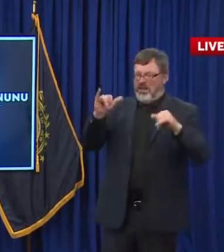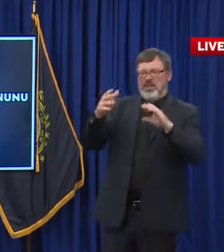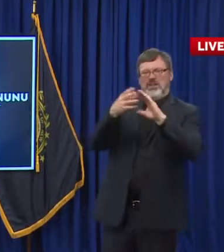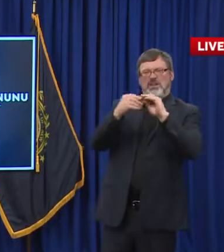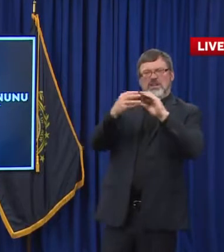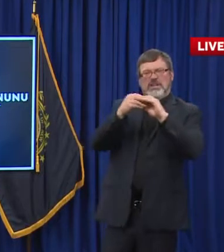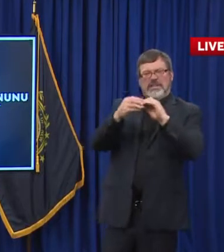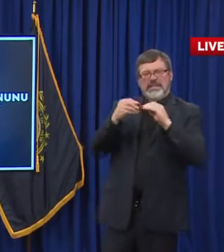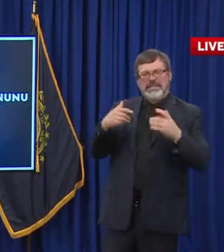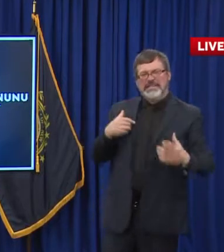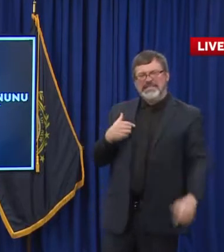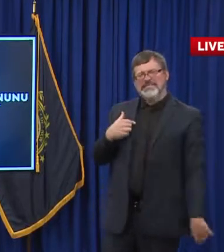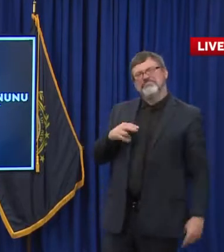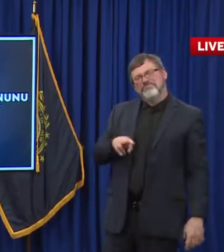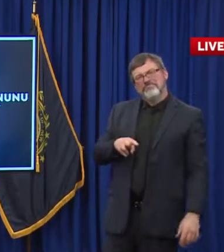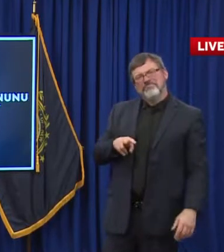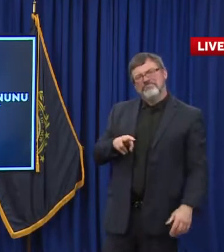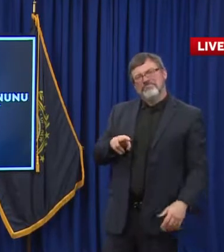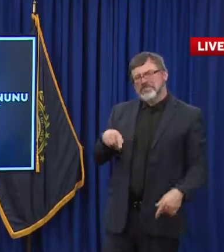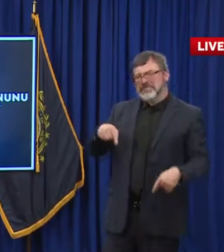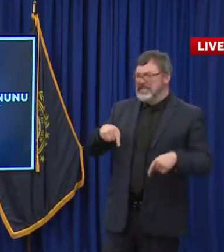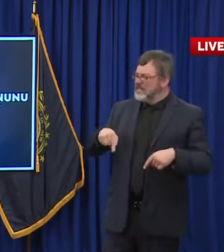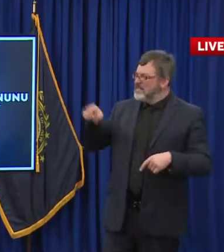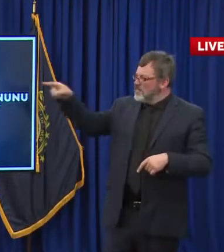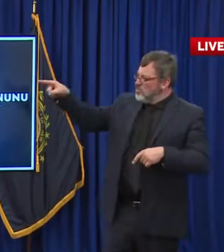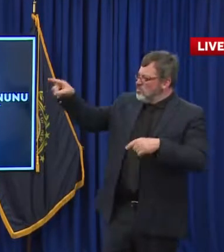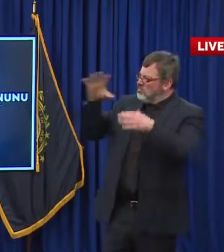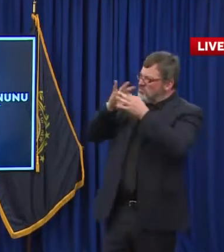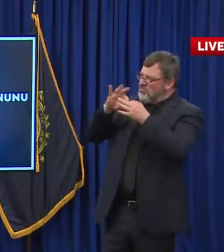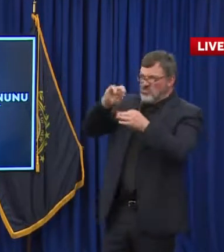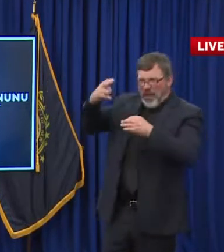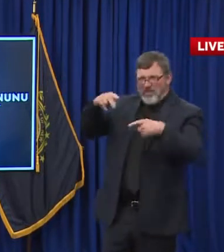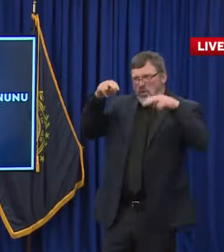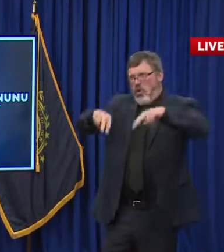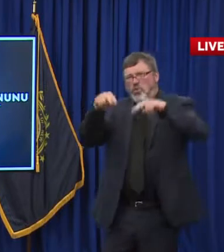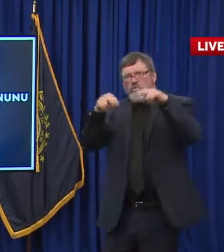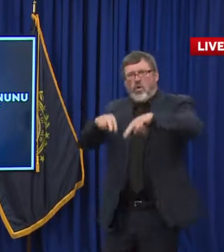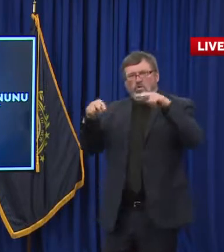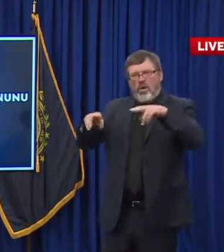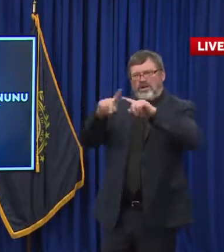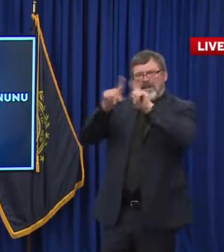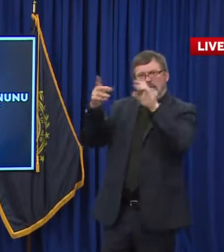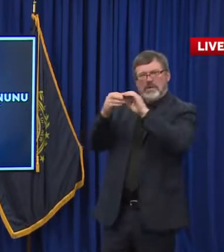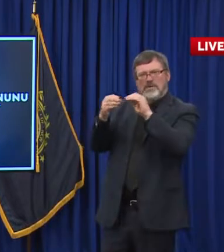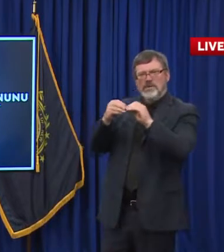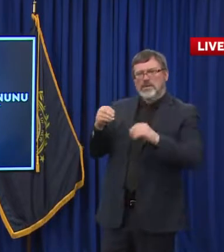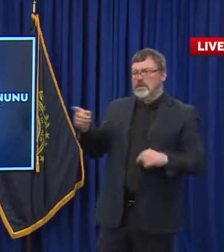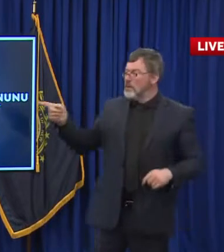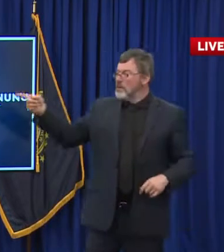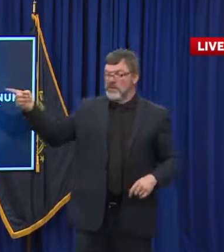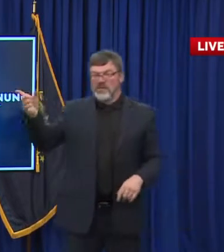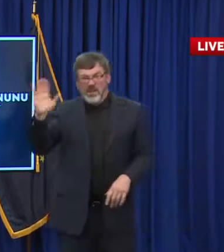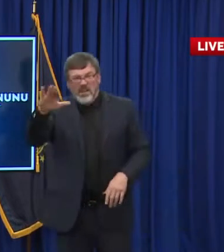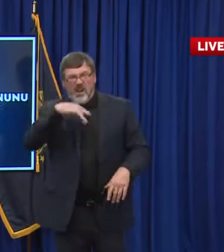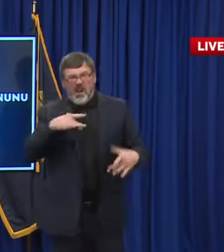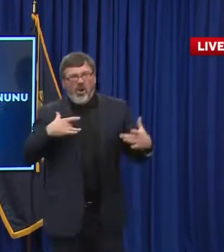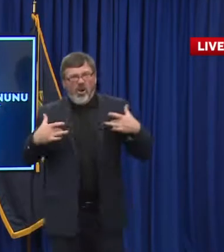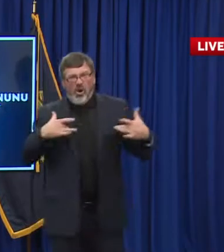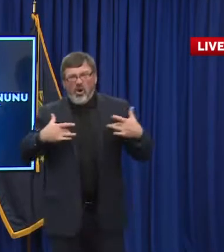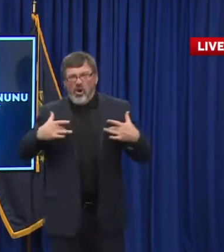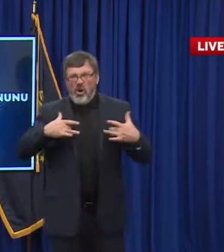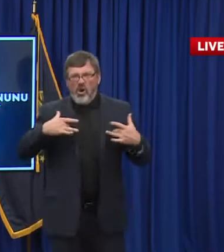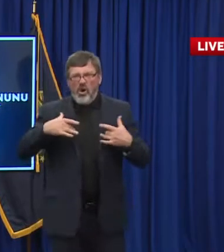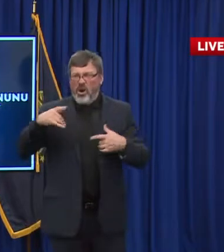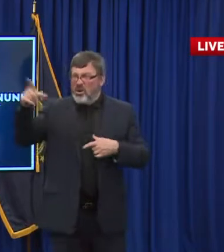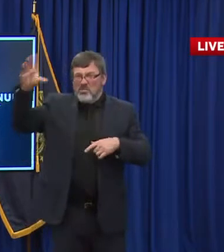people to remain vigilant? What's the message to people? I'm afraid of COVID. I think everyone should be very concerned about COVID. Yeah, I completely disagree with that